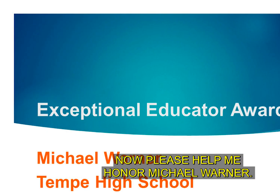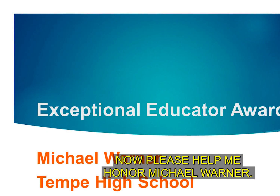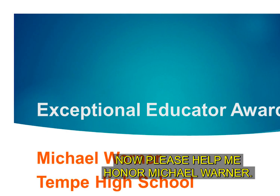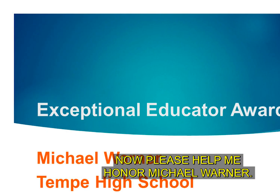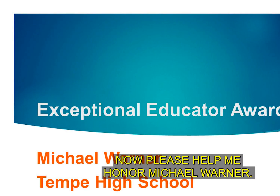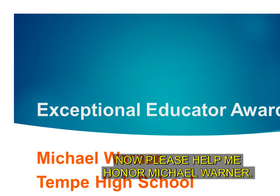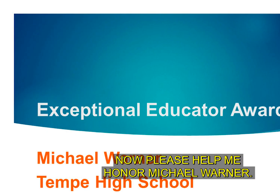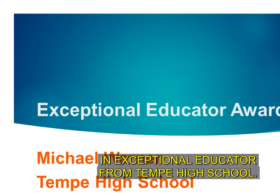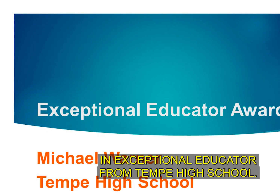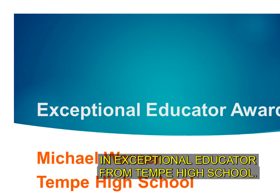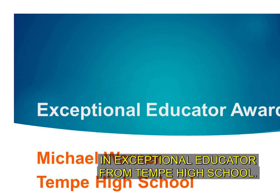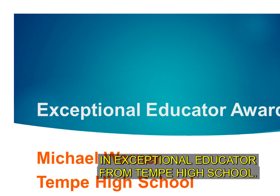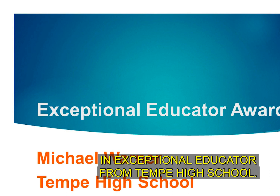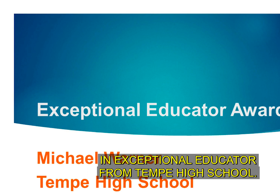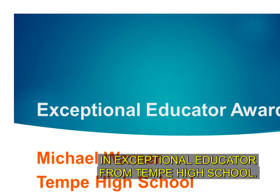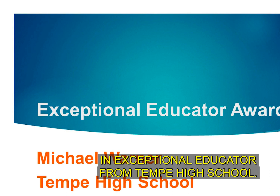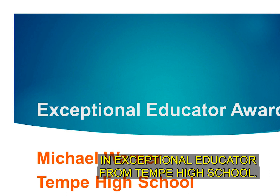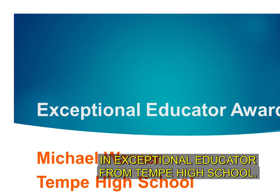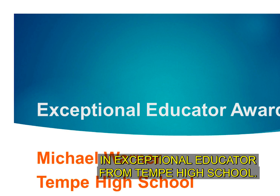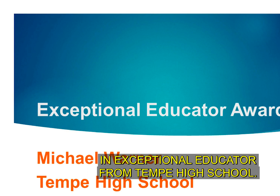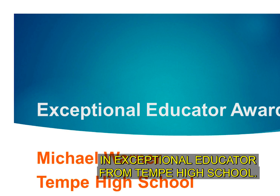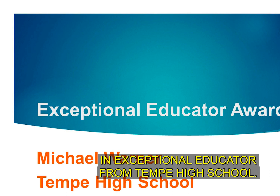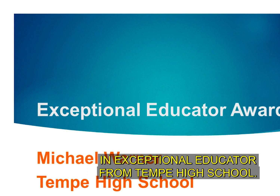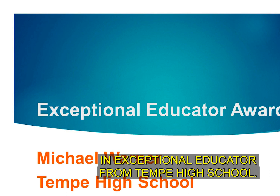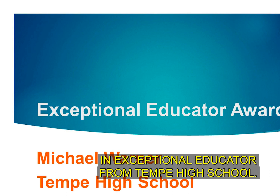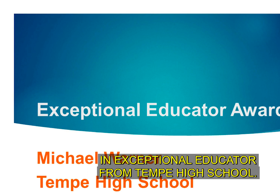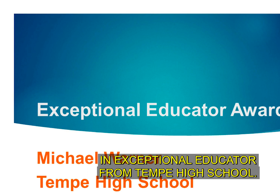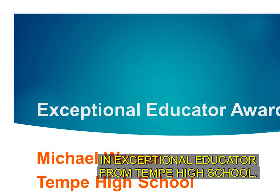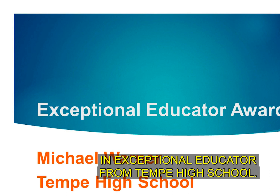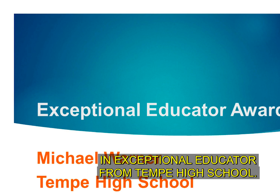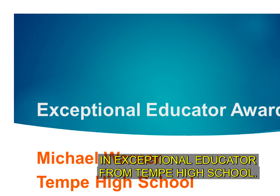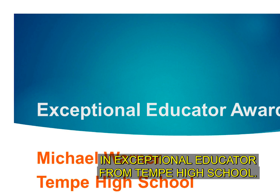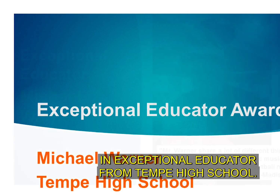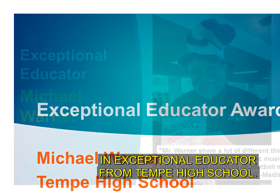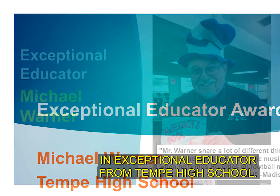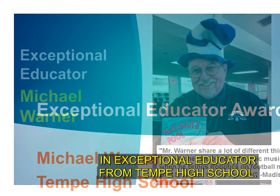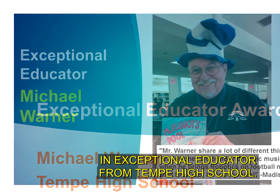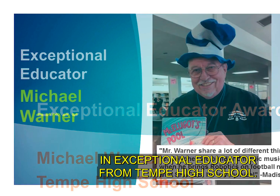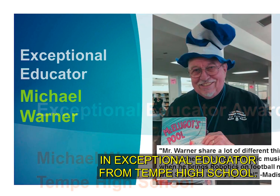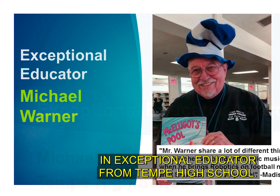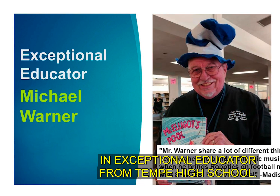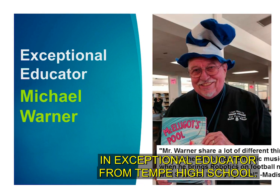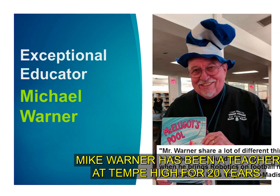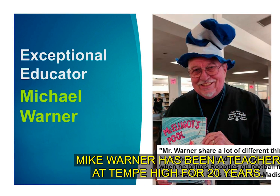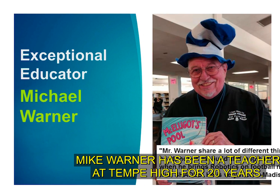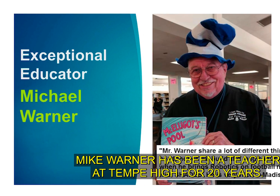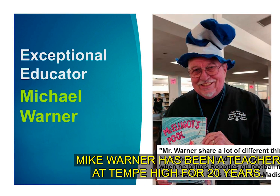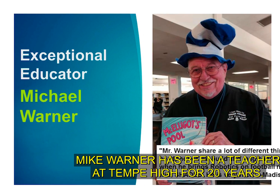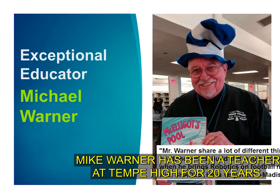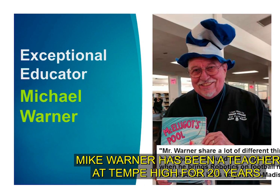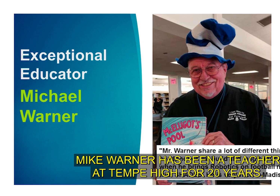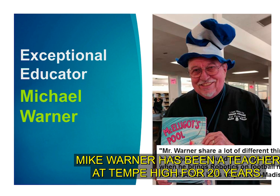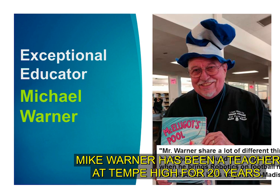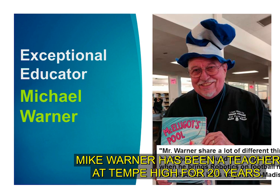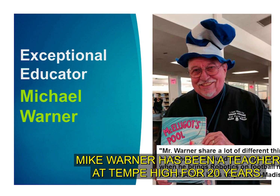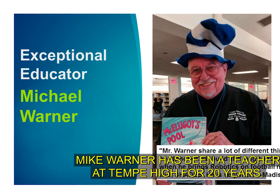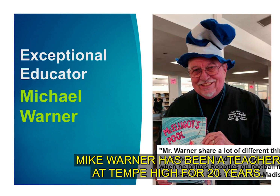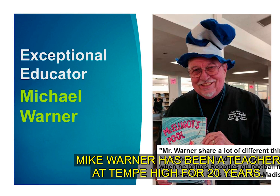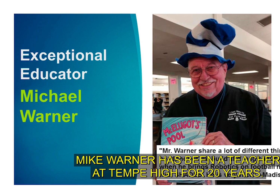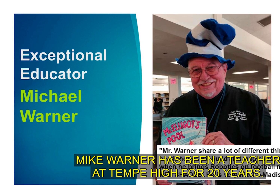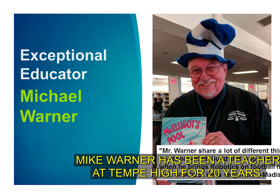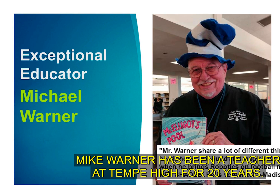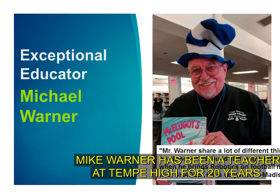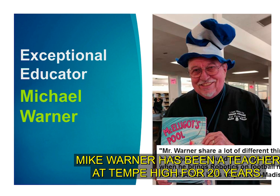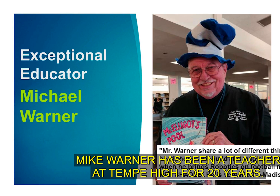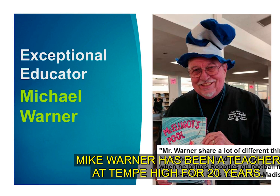michael warner an exceptional educator from tempe high school mike warner has been a teacher at tempe